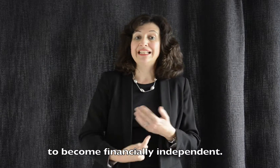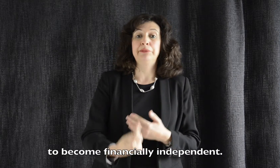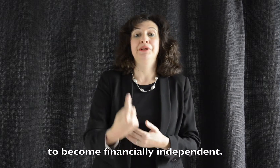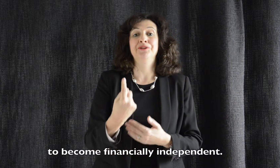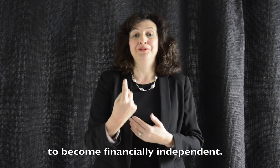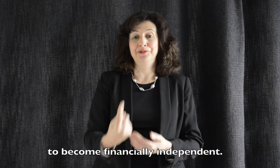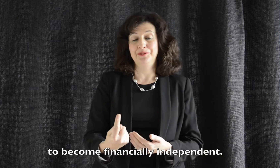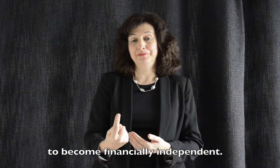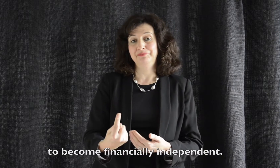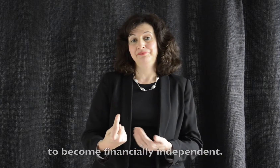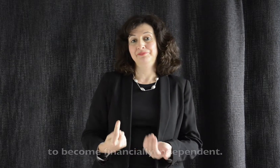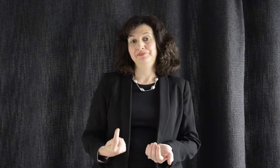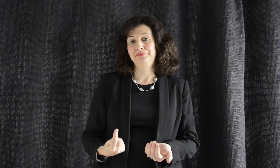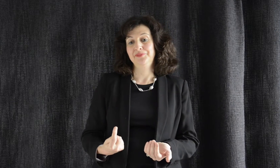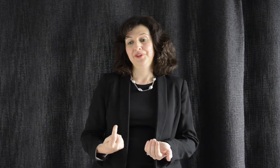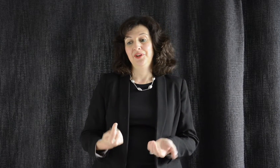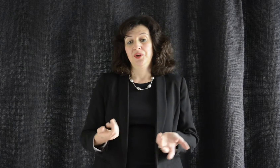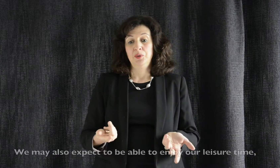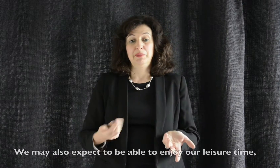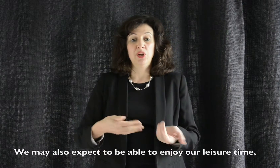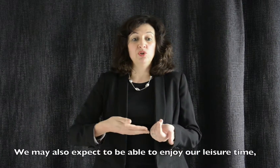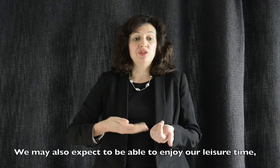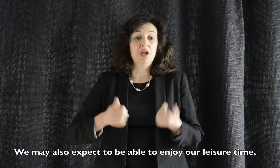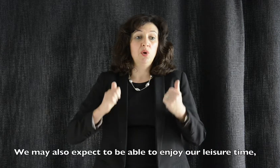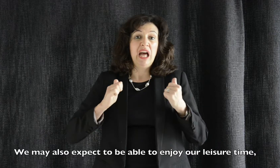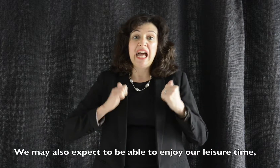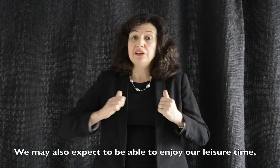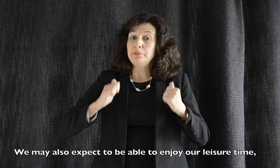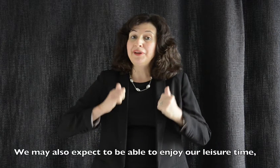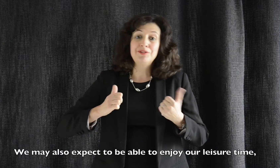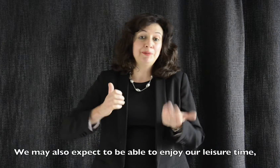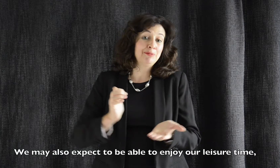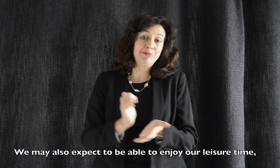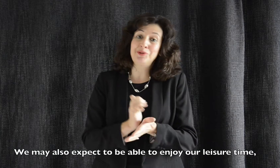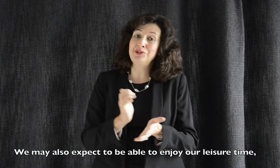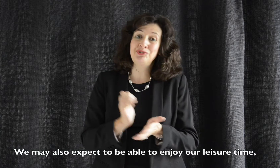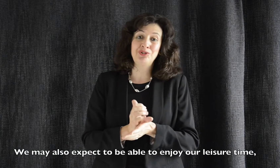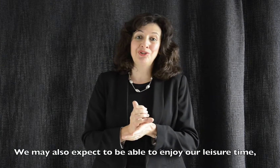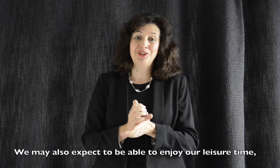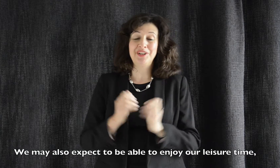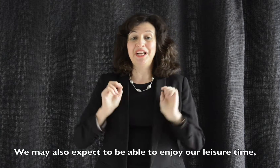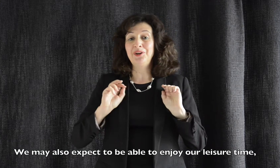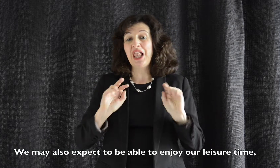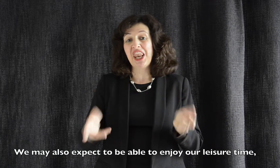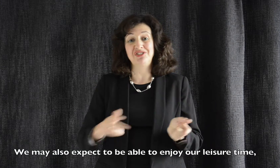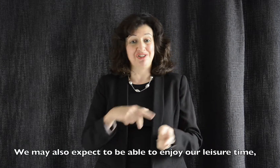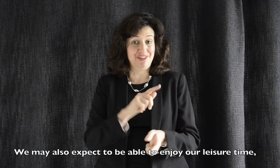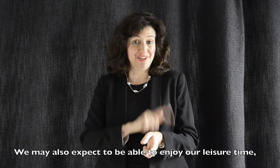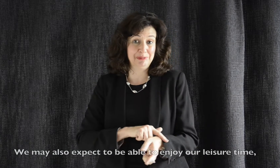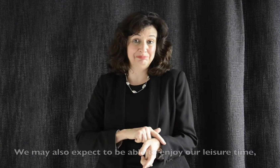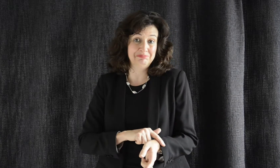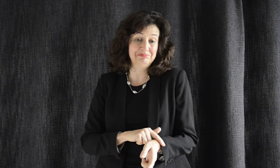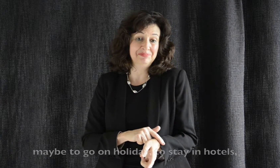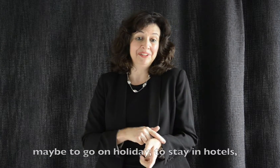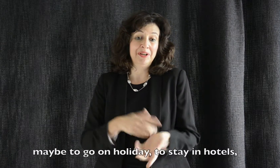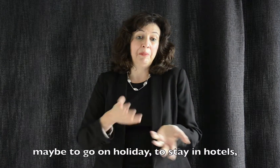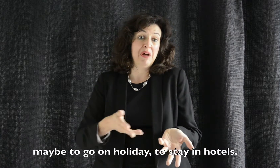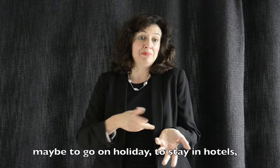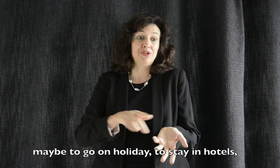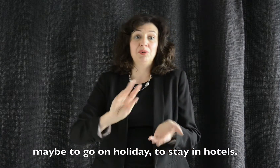independent. We also expect to able to enjoy a leisure time, maybe to go